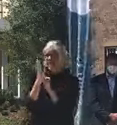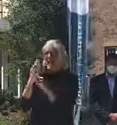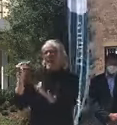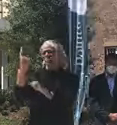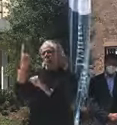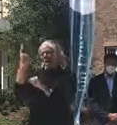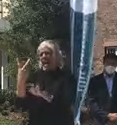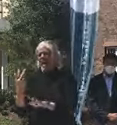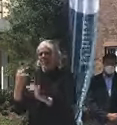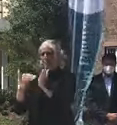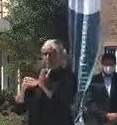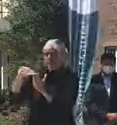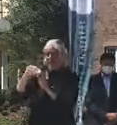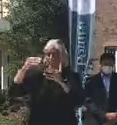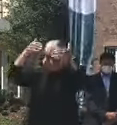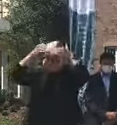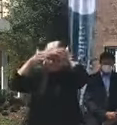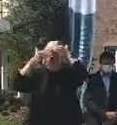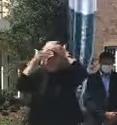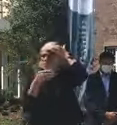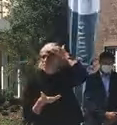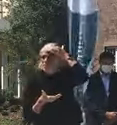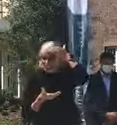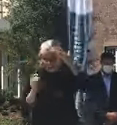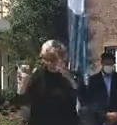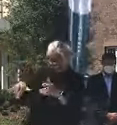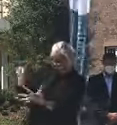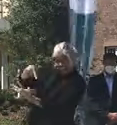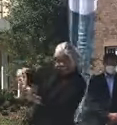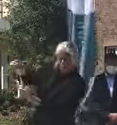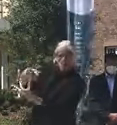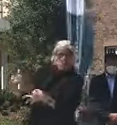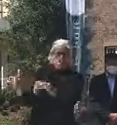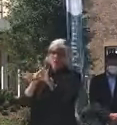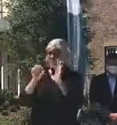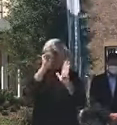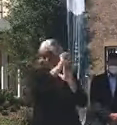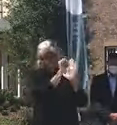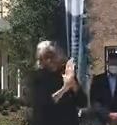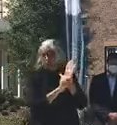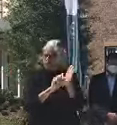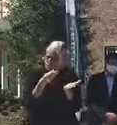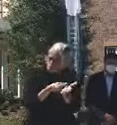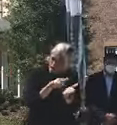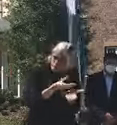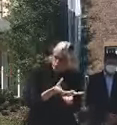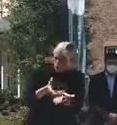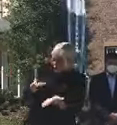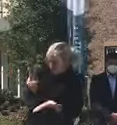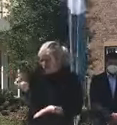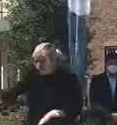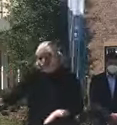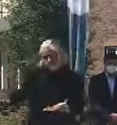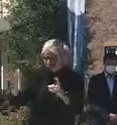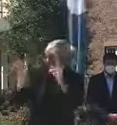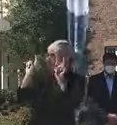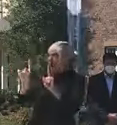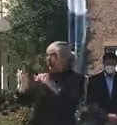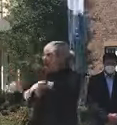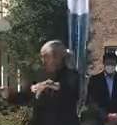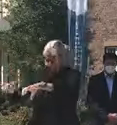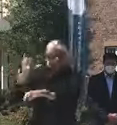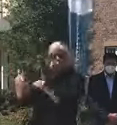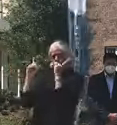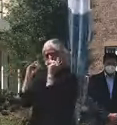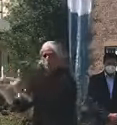wearing the PPE is important, but the state has put the money where its mouth is and has delivered a lot of PPE just to these